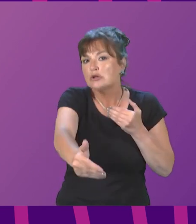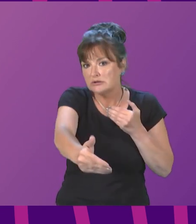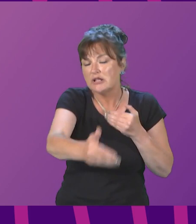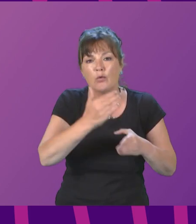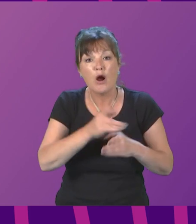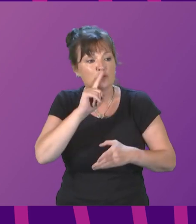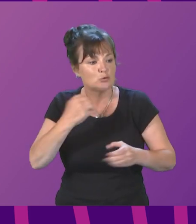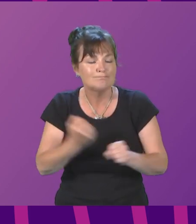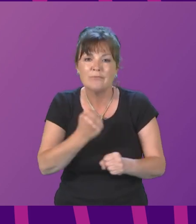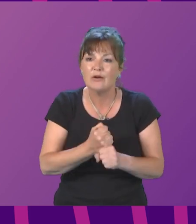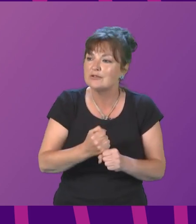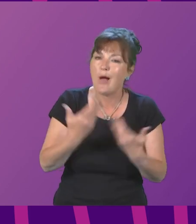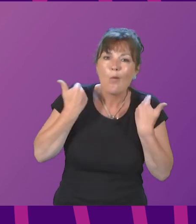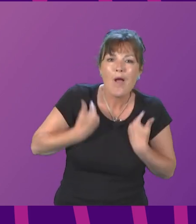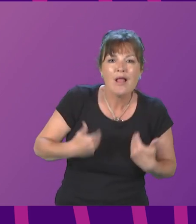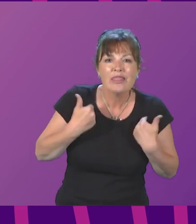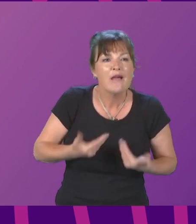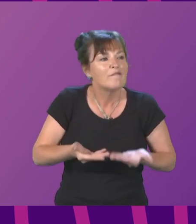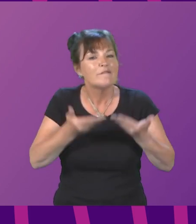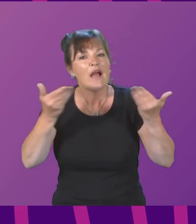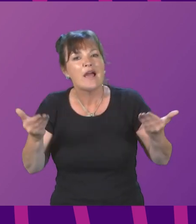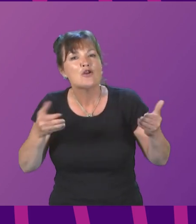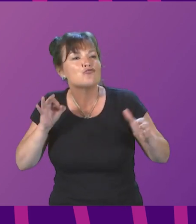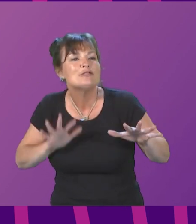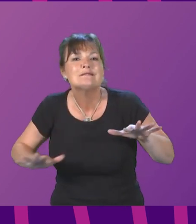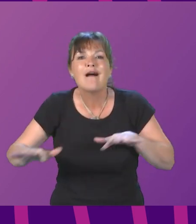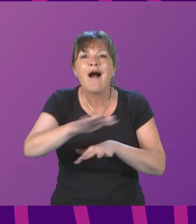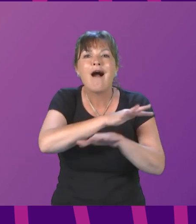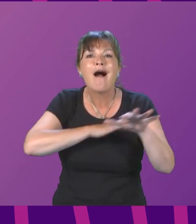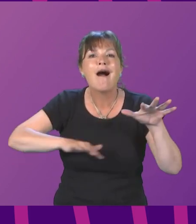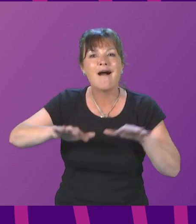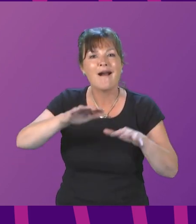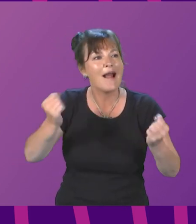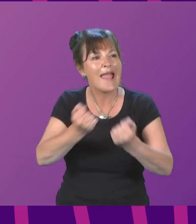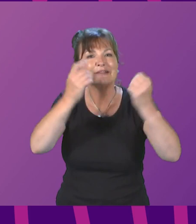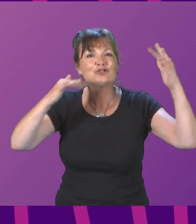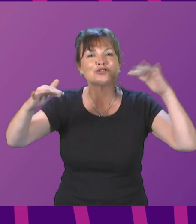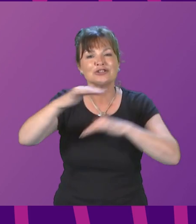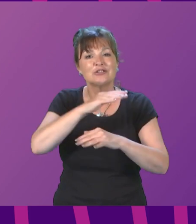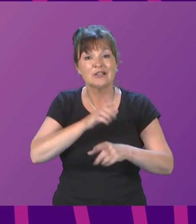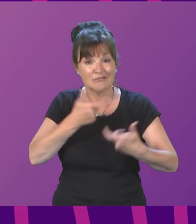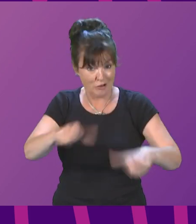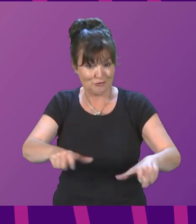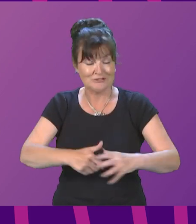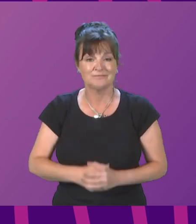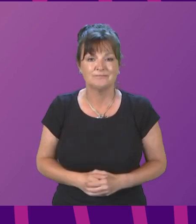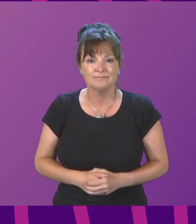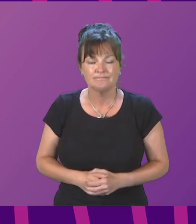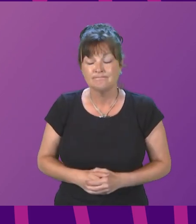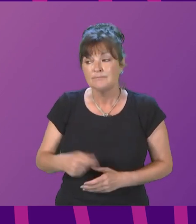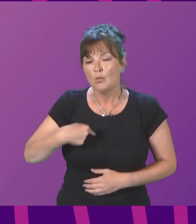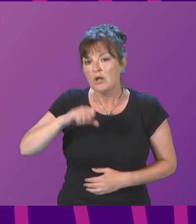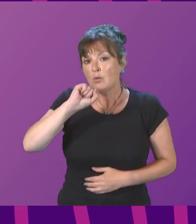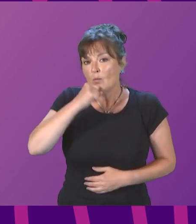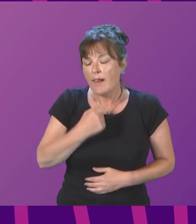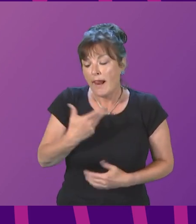greener country. We will take the following steps to strengthen the emergency safety net for those who